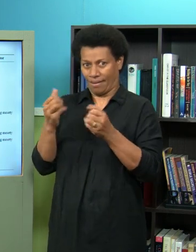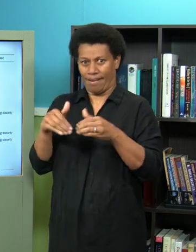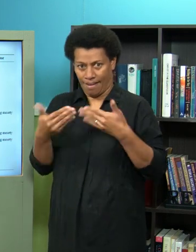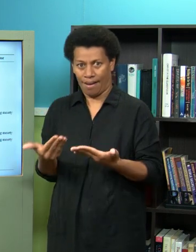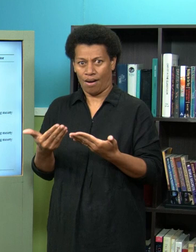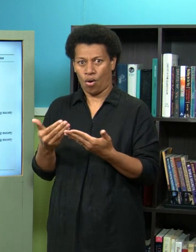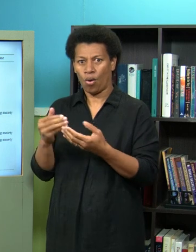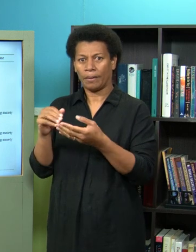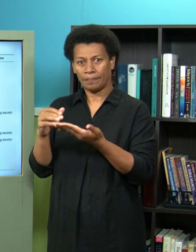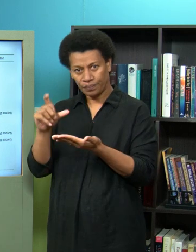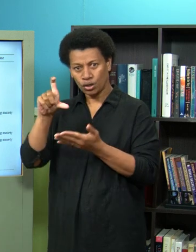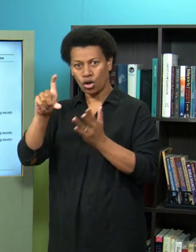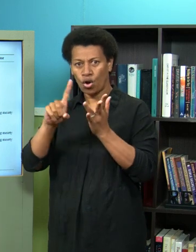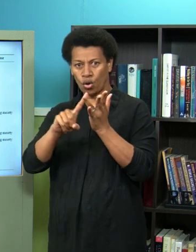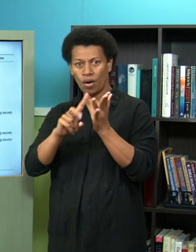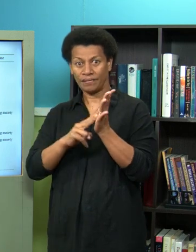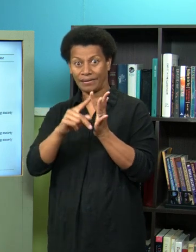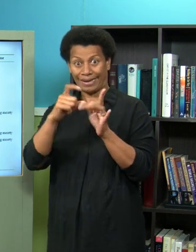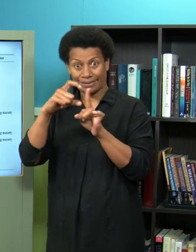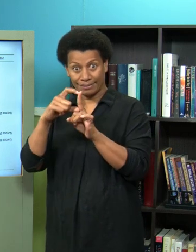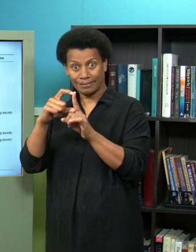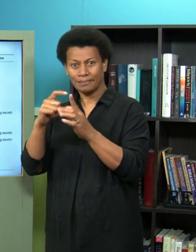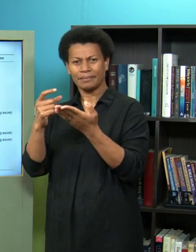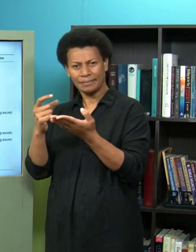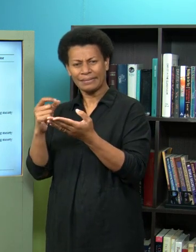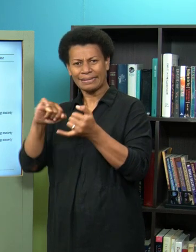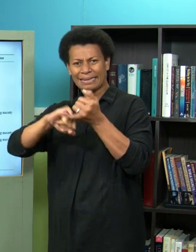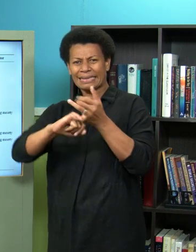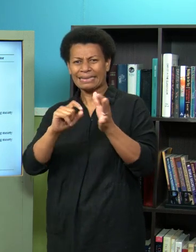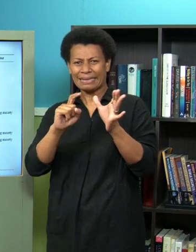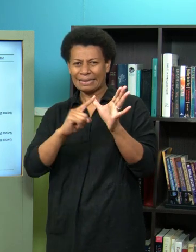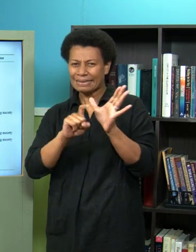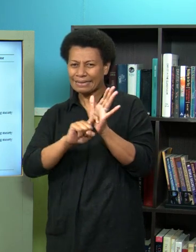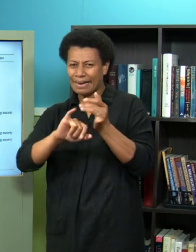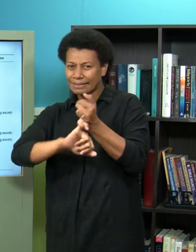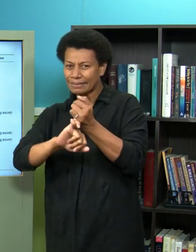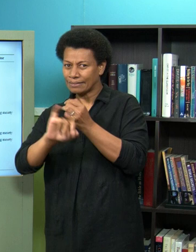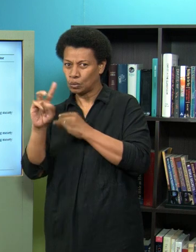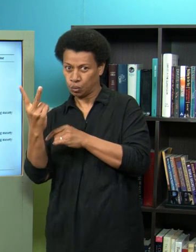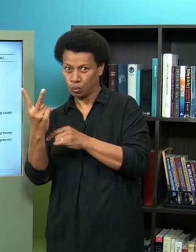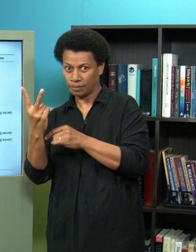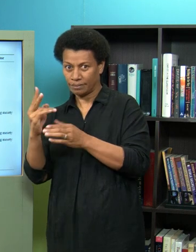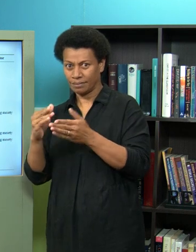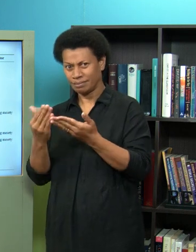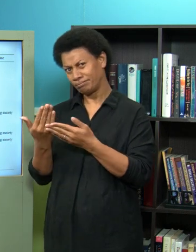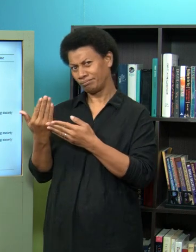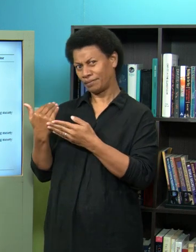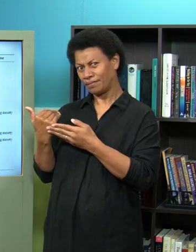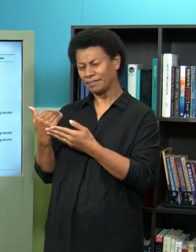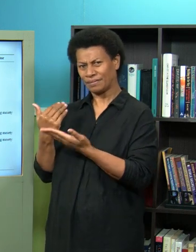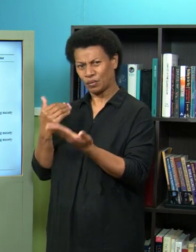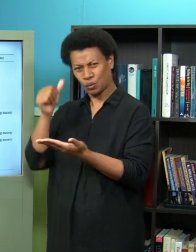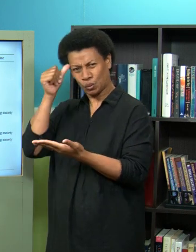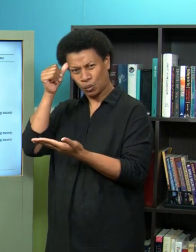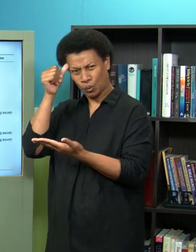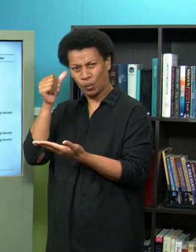COVID SARS 2 and it just means that this is the second one the first one was the SARS virus that we originally know know of